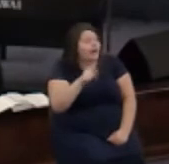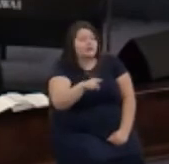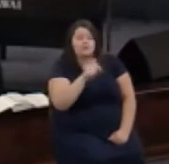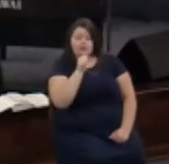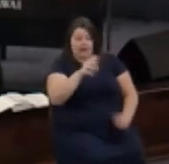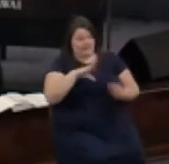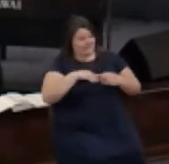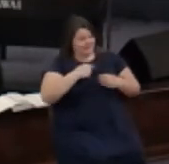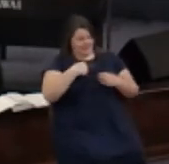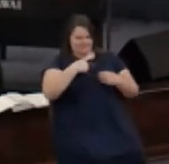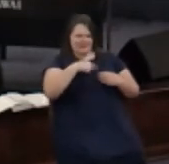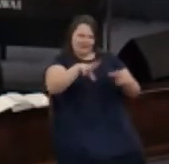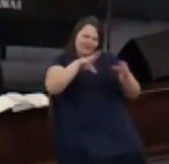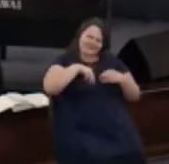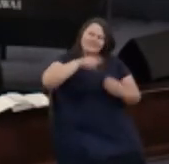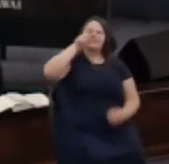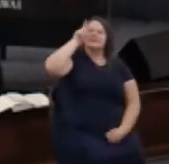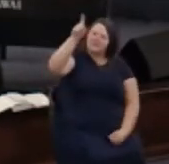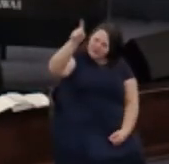us they're accepting you